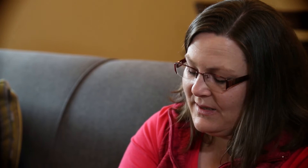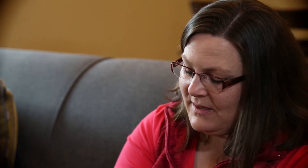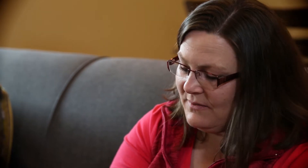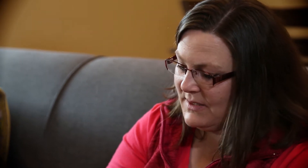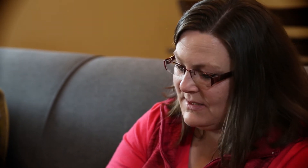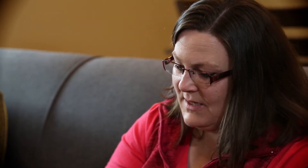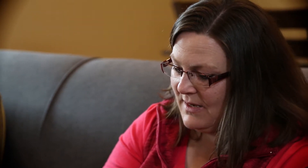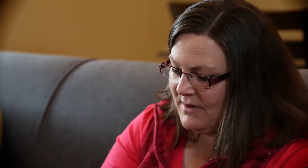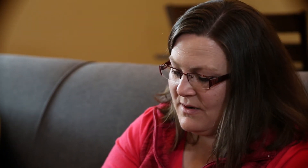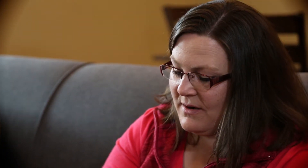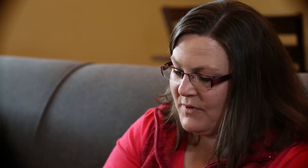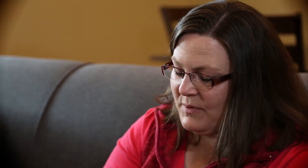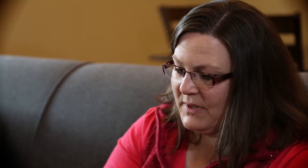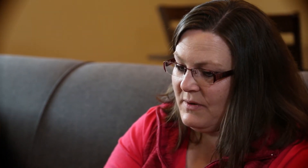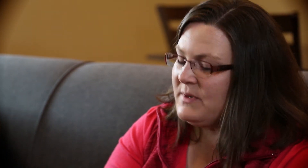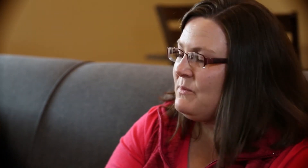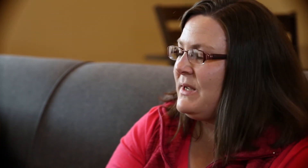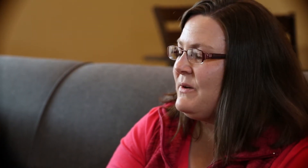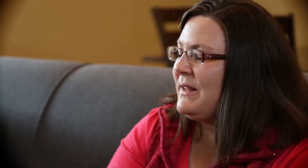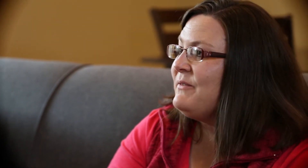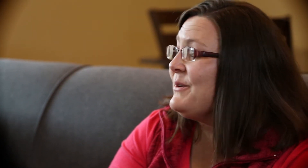a kiddo that's nonverbal, you always want to hear I love you.